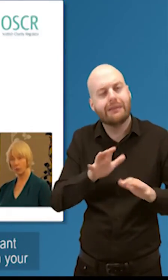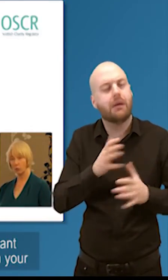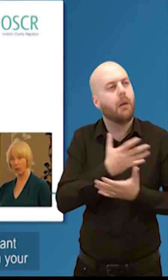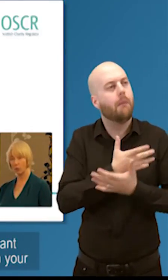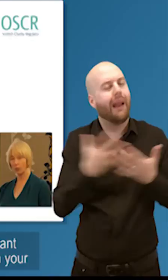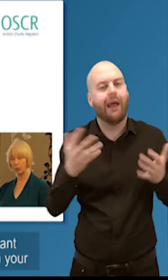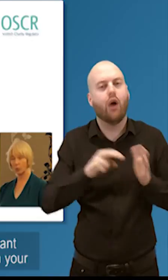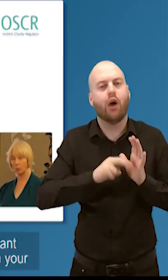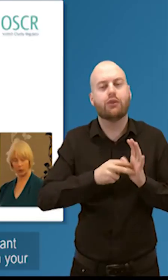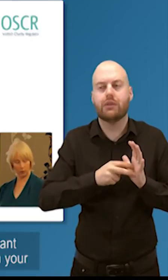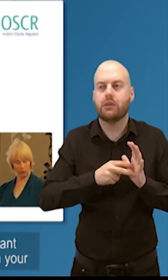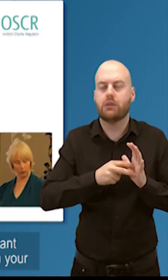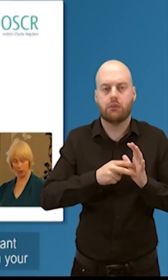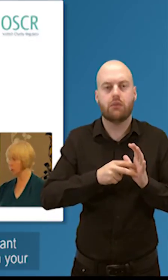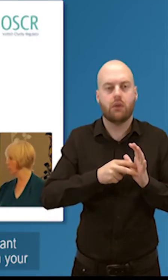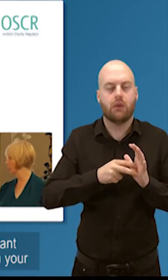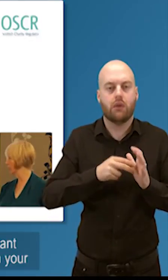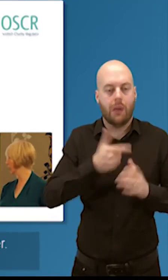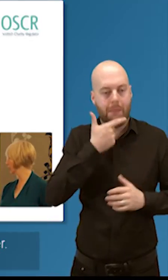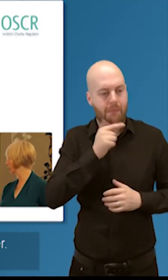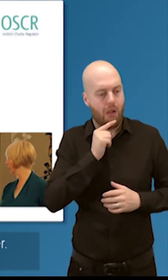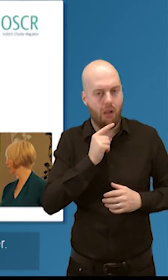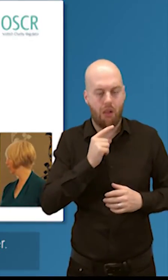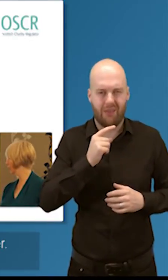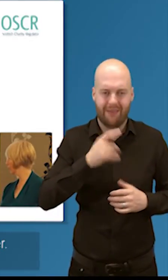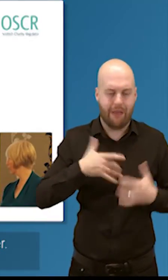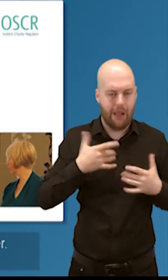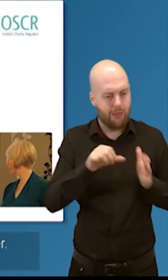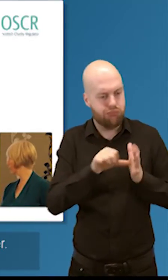regular health checks within within your governance and there'll be more of that later